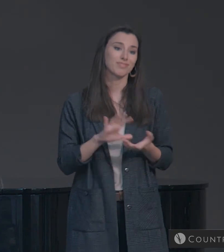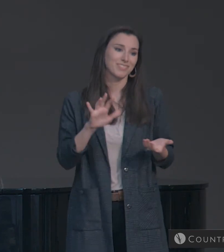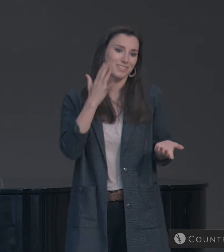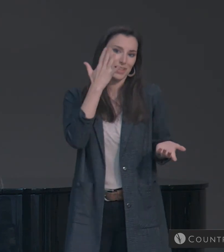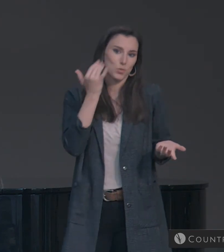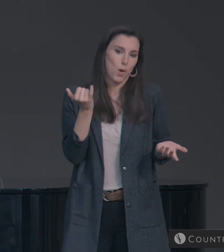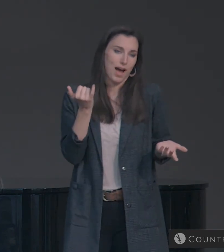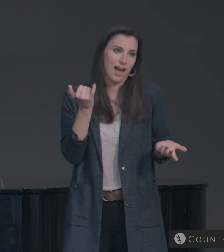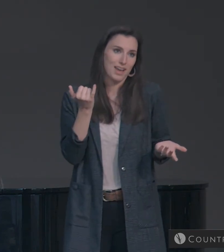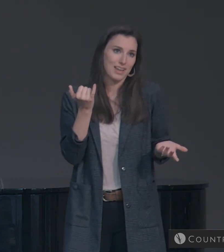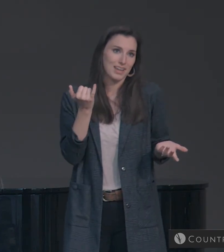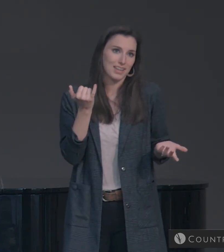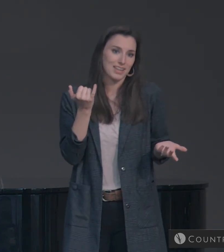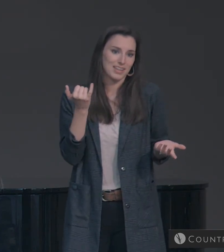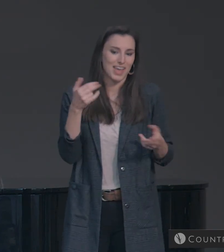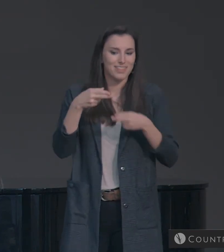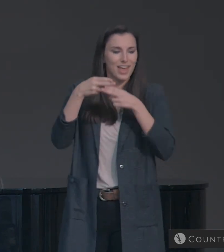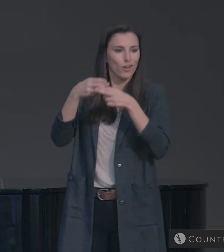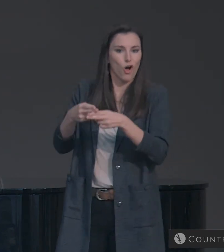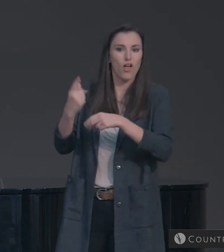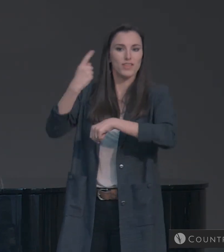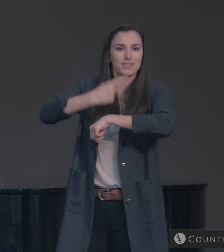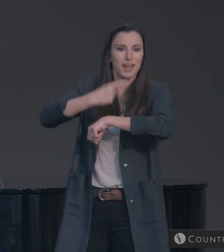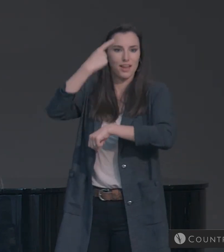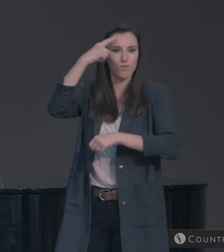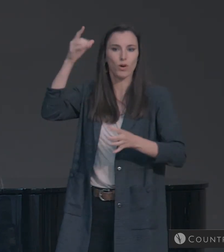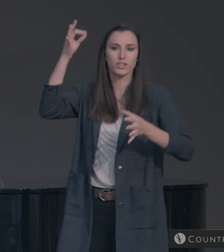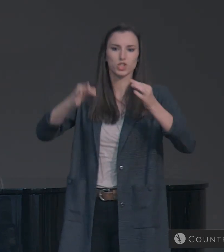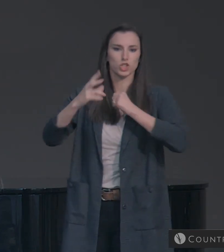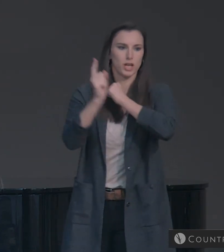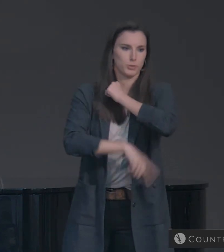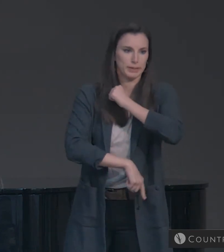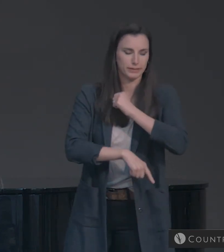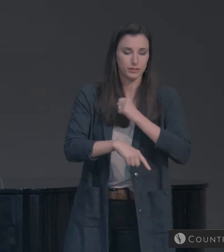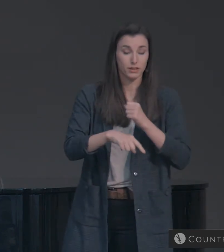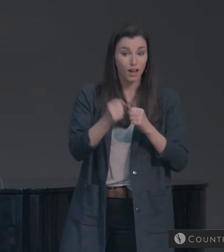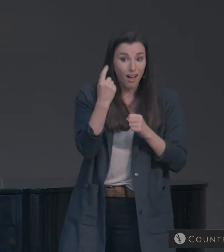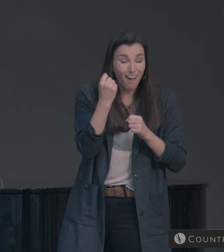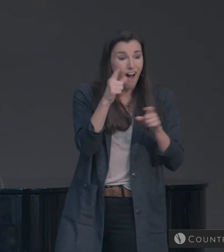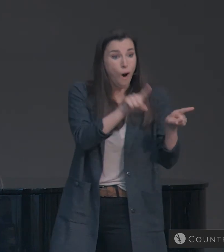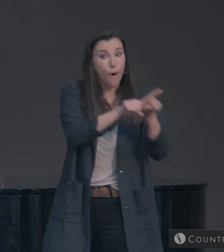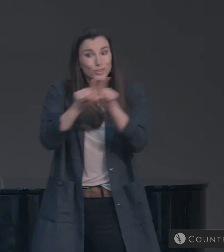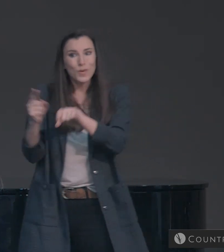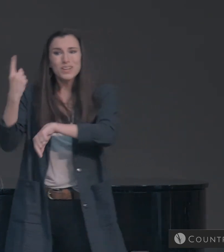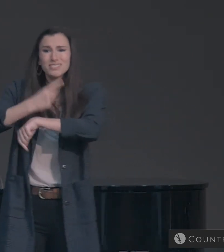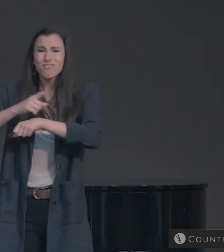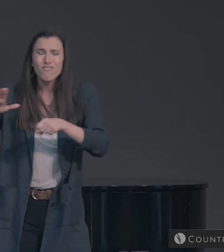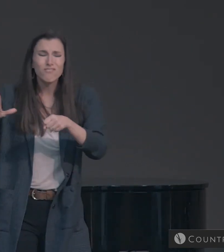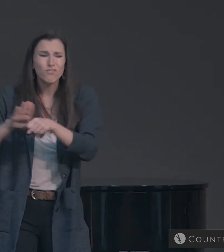it's primarily referred to as a day of judgment. But it's also a day of hope.